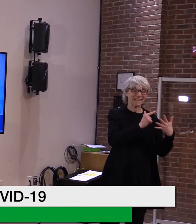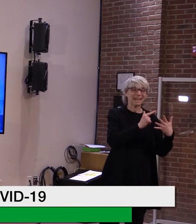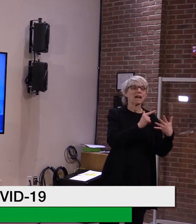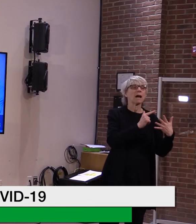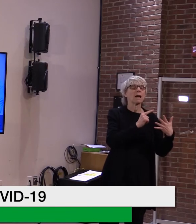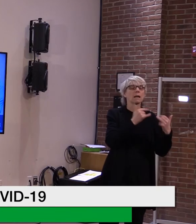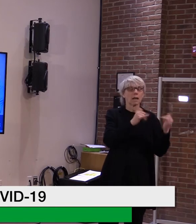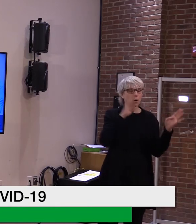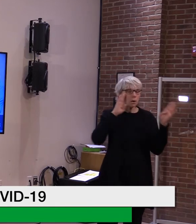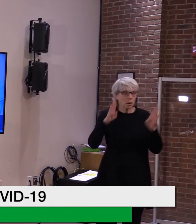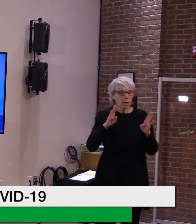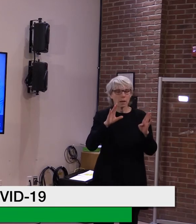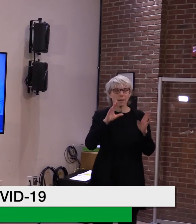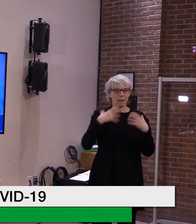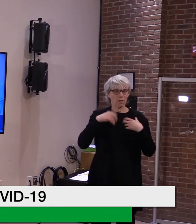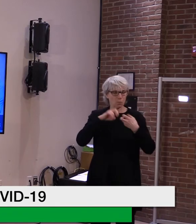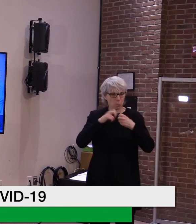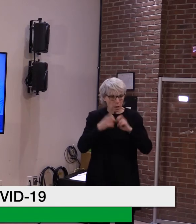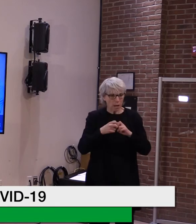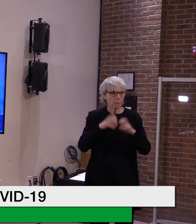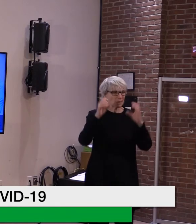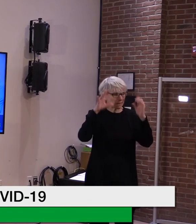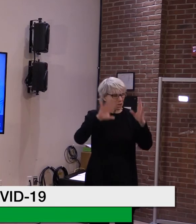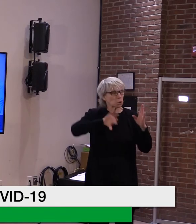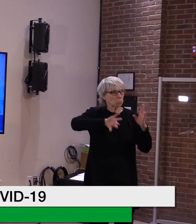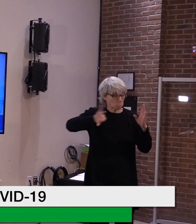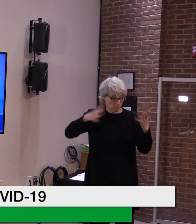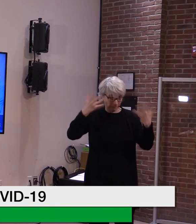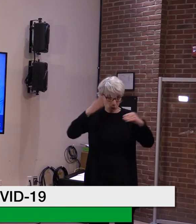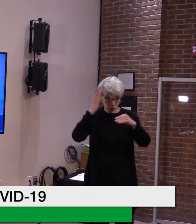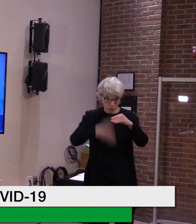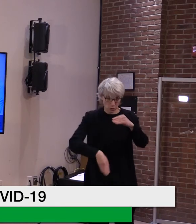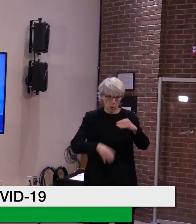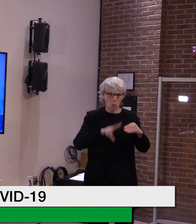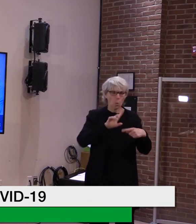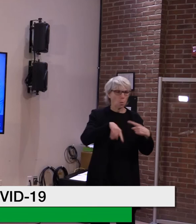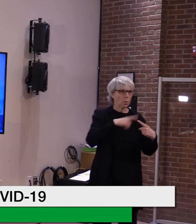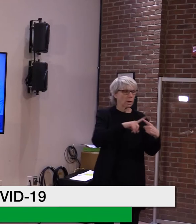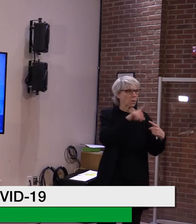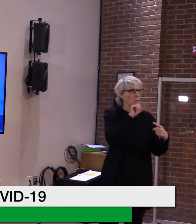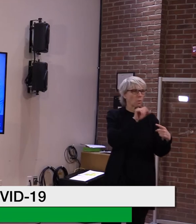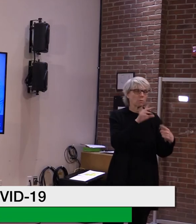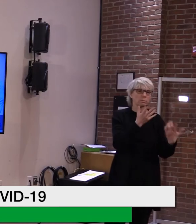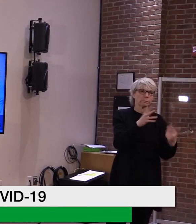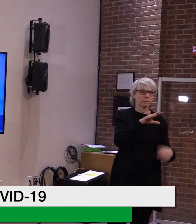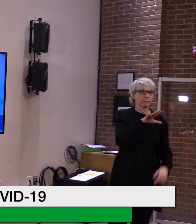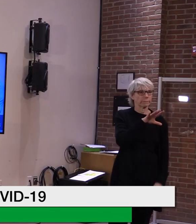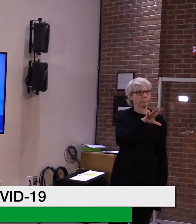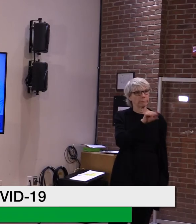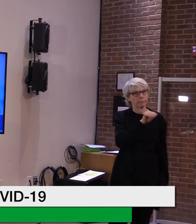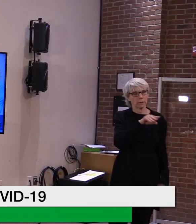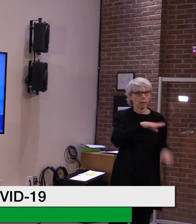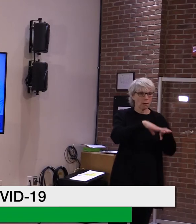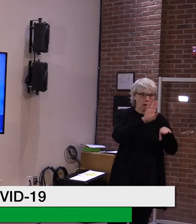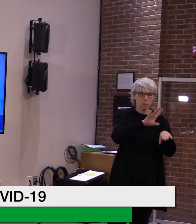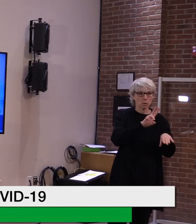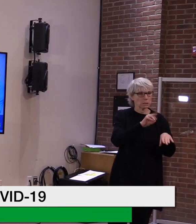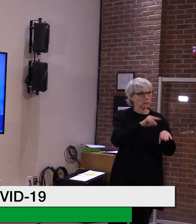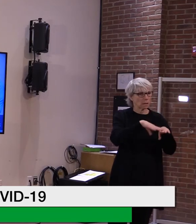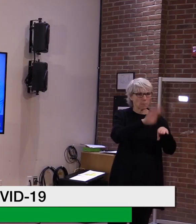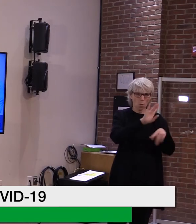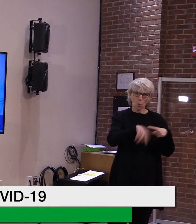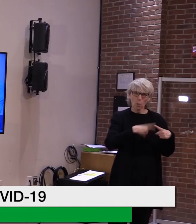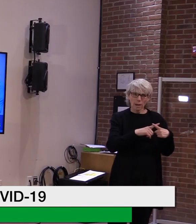idea of, say, when people 60 and over or 55 and over might be next in line? I know that, as you said, it depends on vaccine supply,